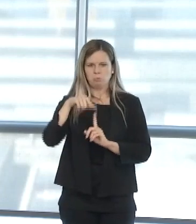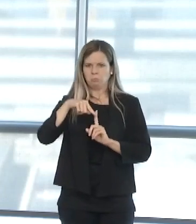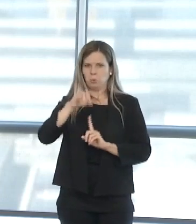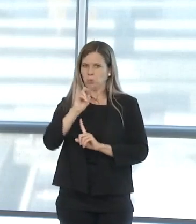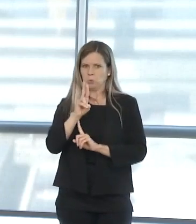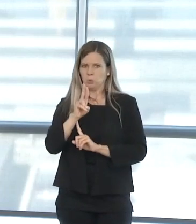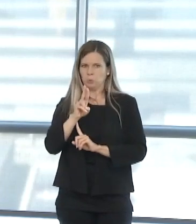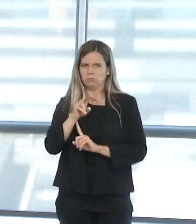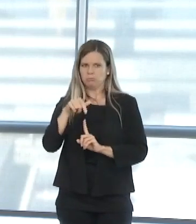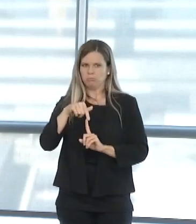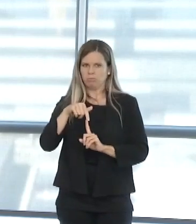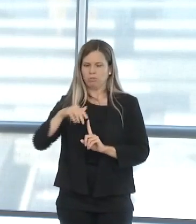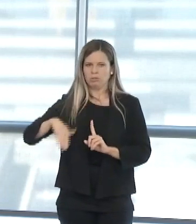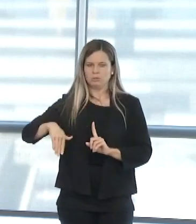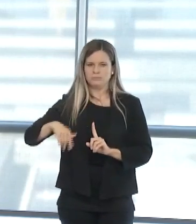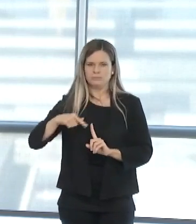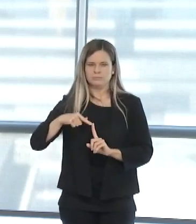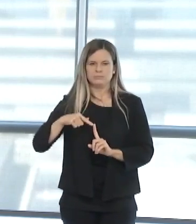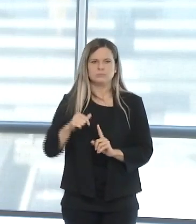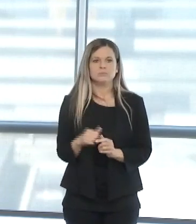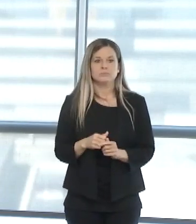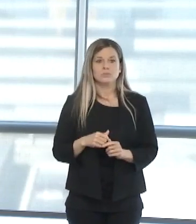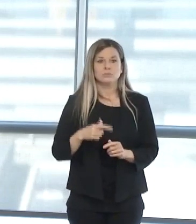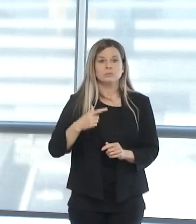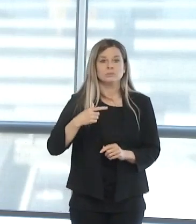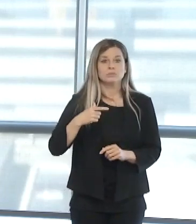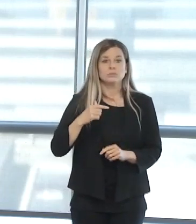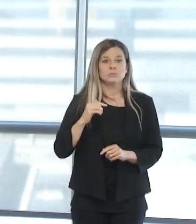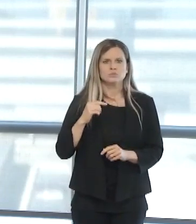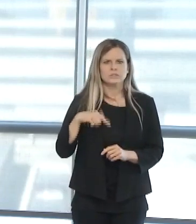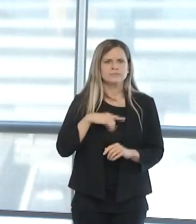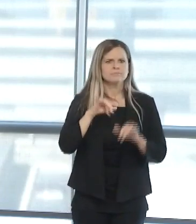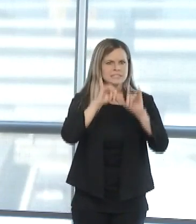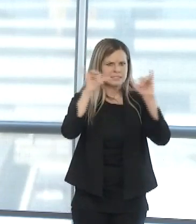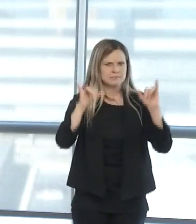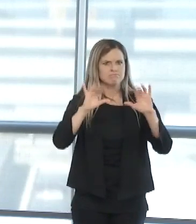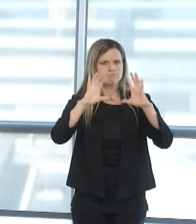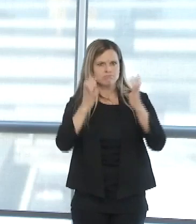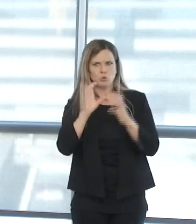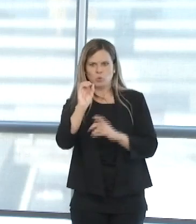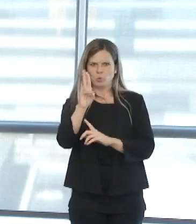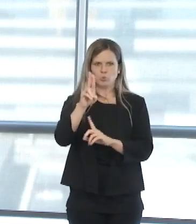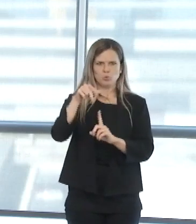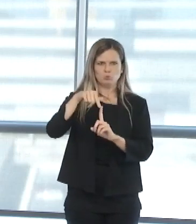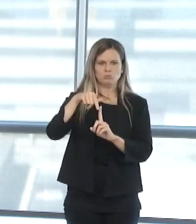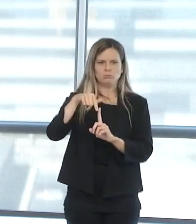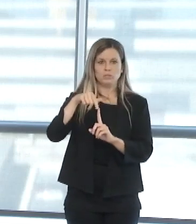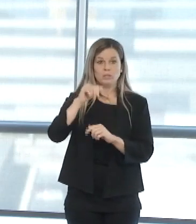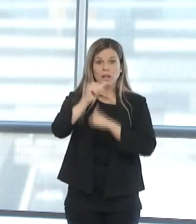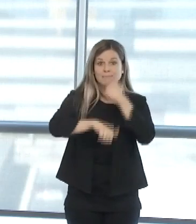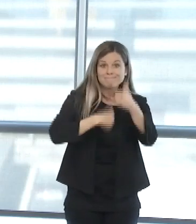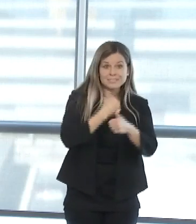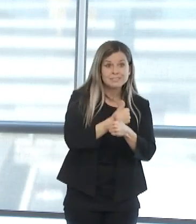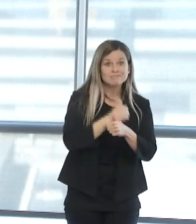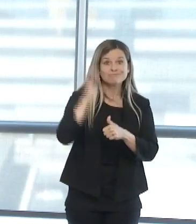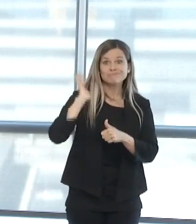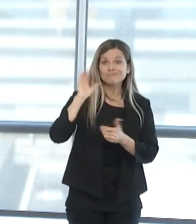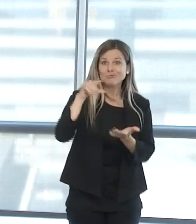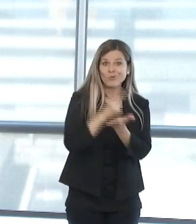health system, we're very grateful to our alumni and other community colleagues that